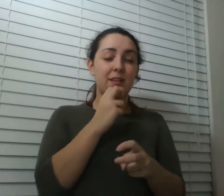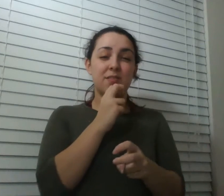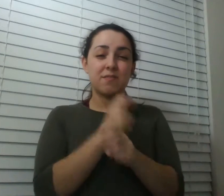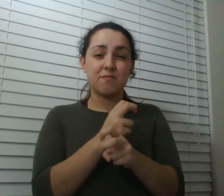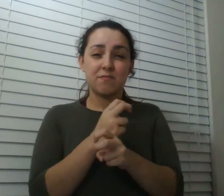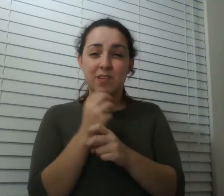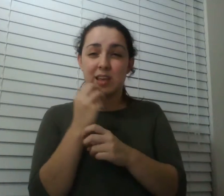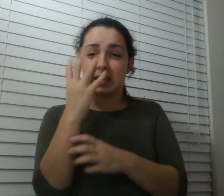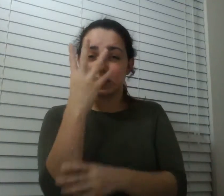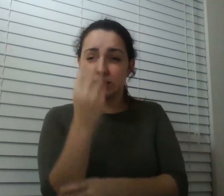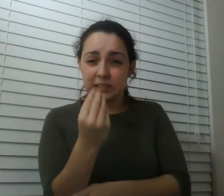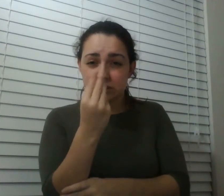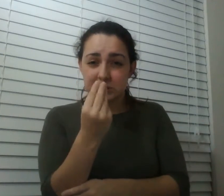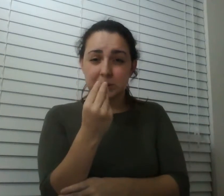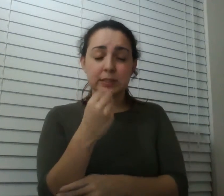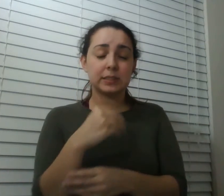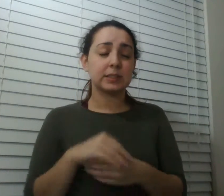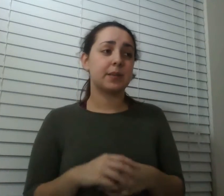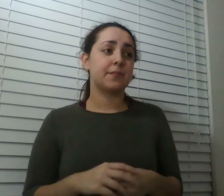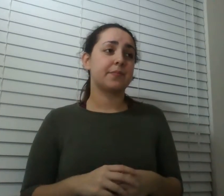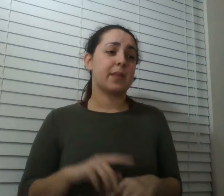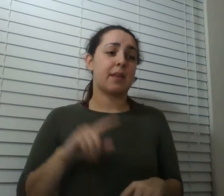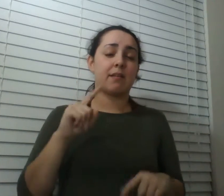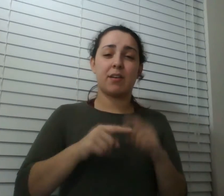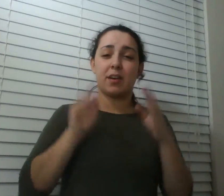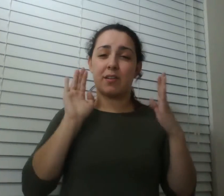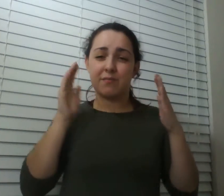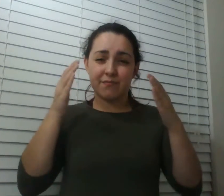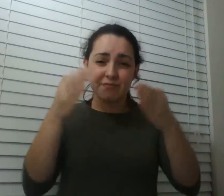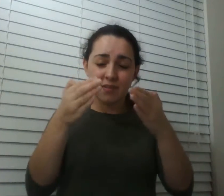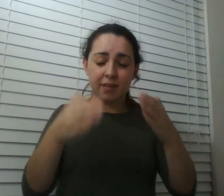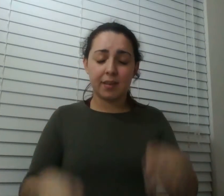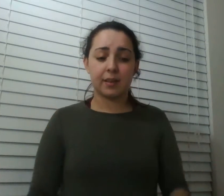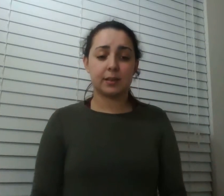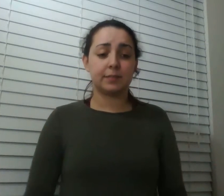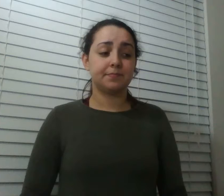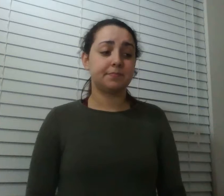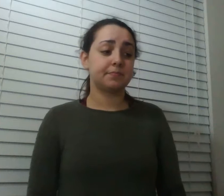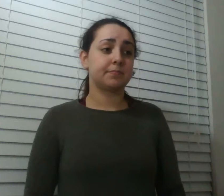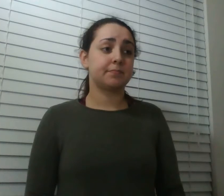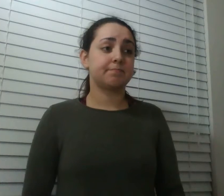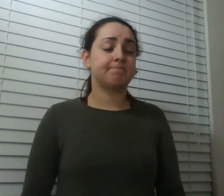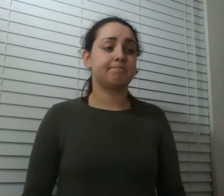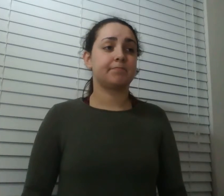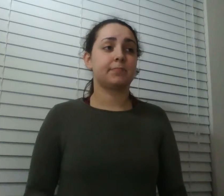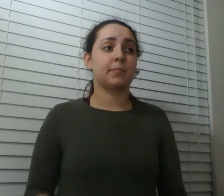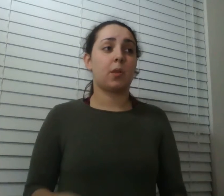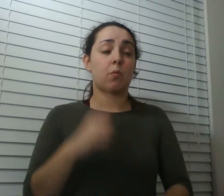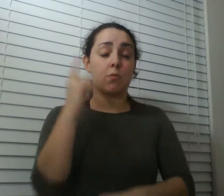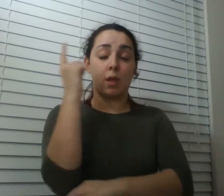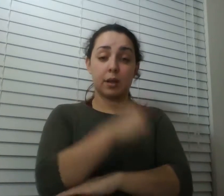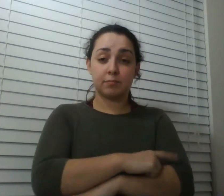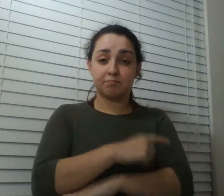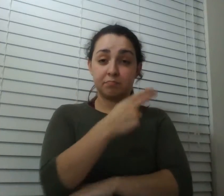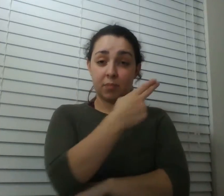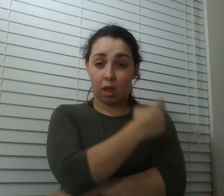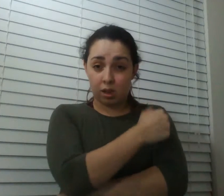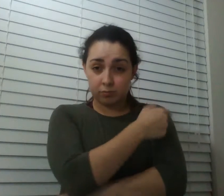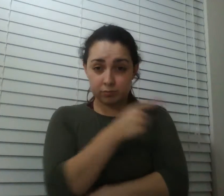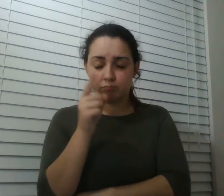too i couldn't concentrate so one day she went to the hospital and by this point she was a total mess so i was kind of teary